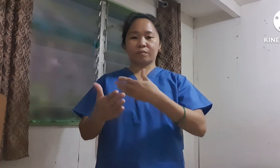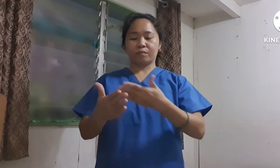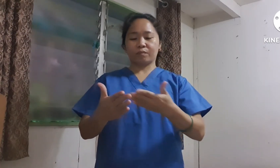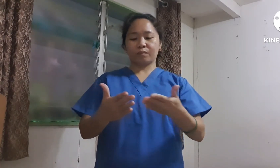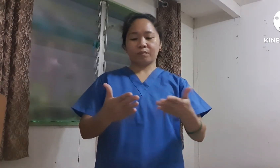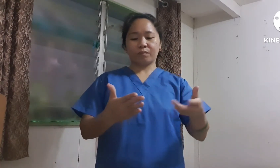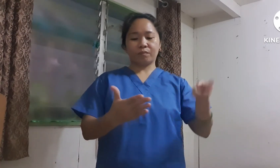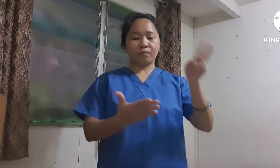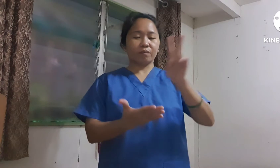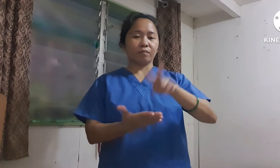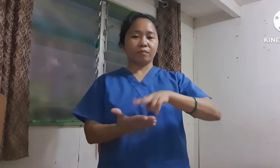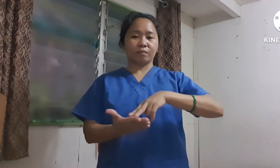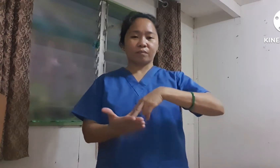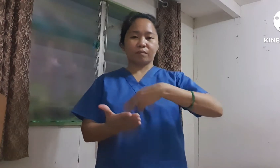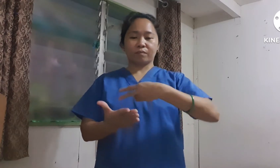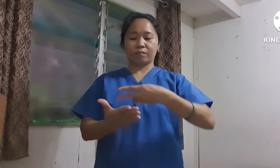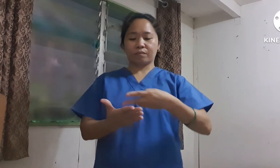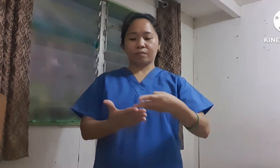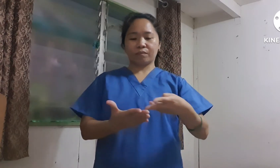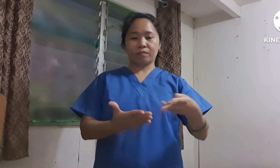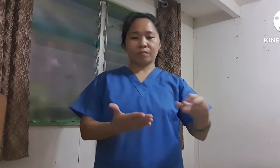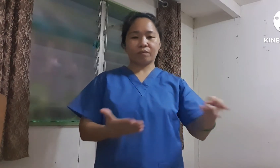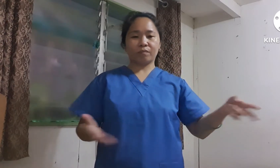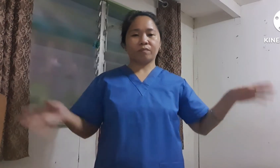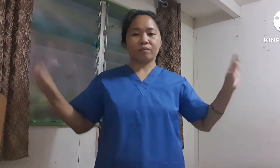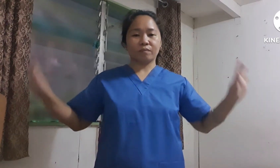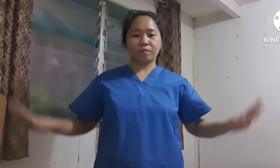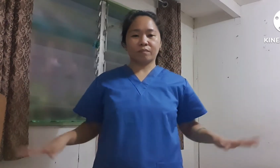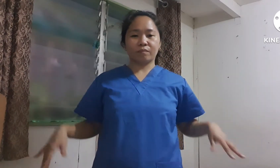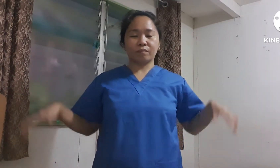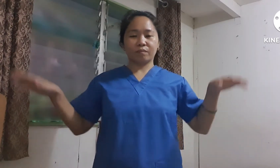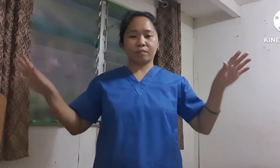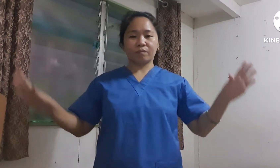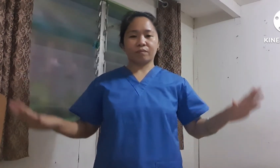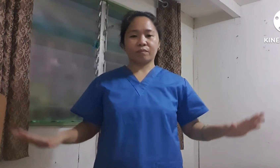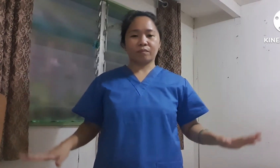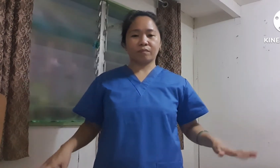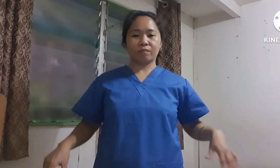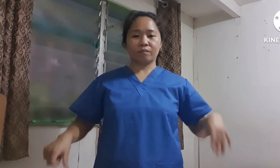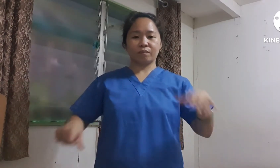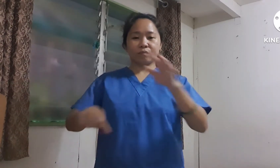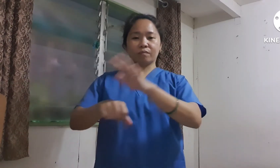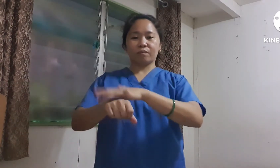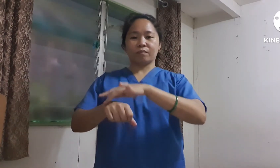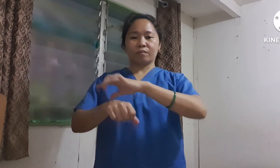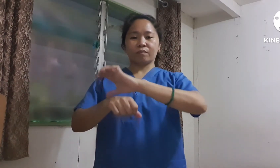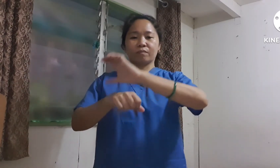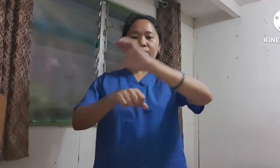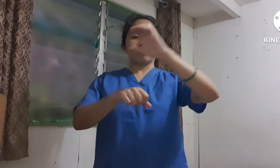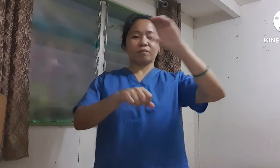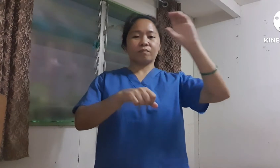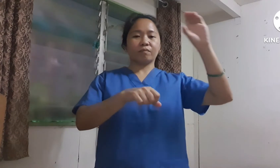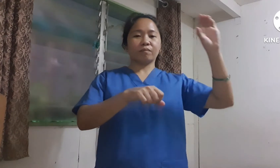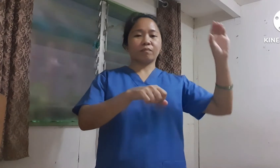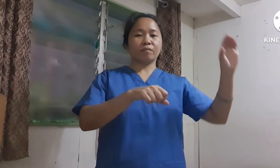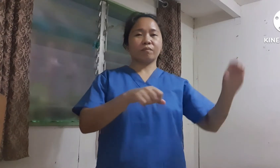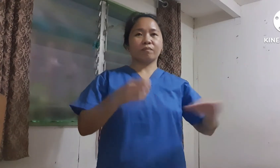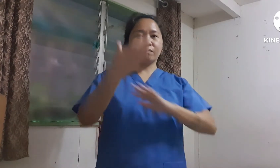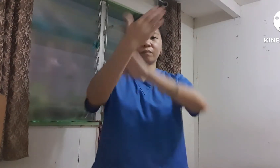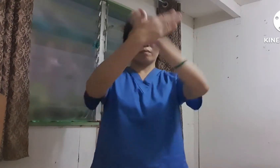I can dance, I can fly, and touch the rainbow in the